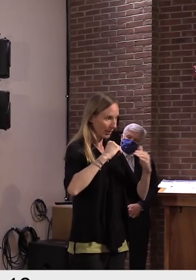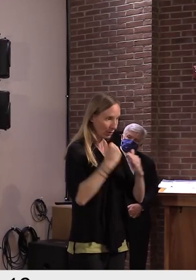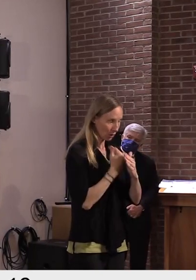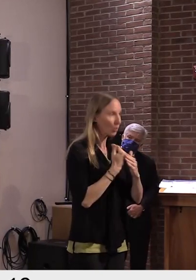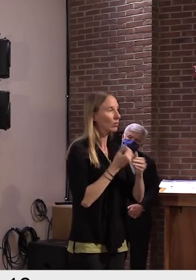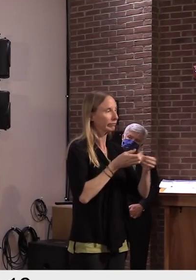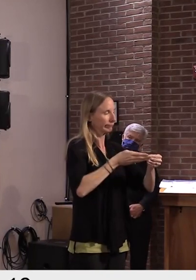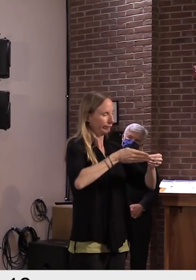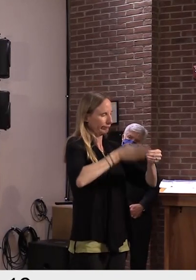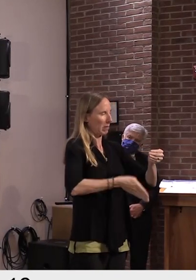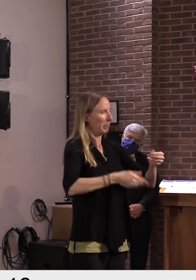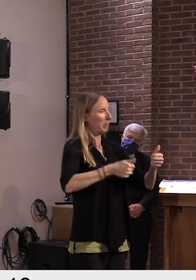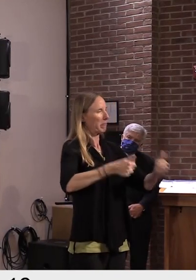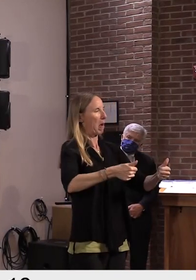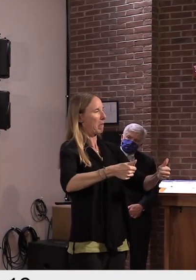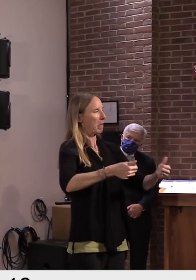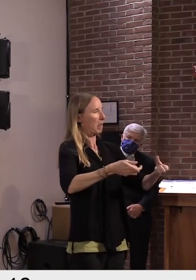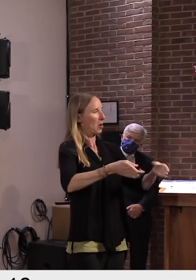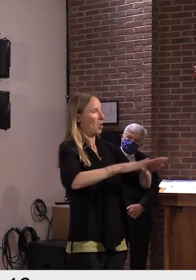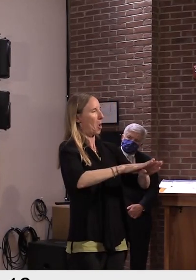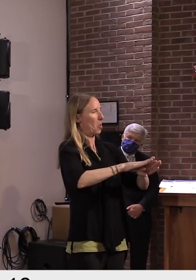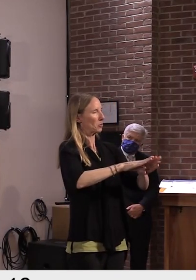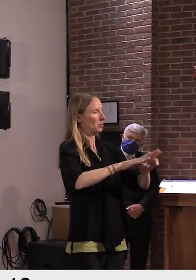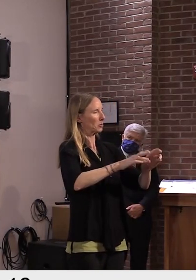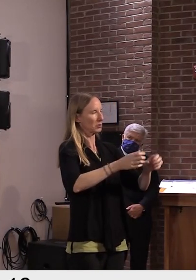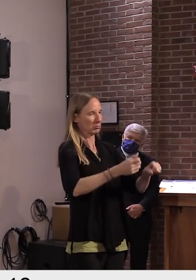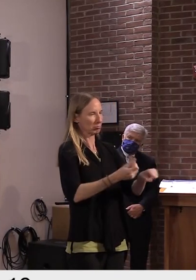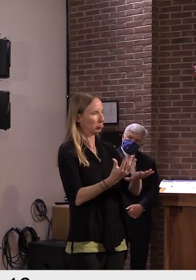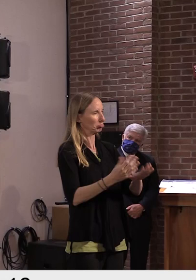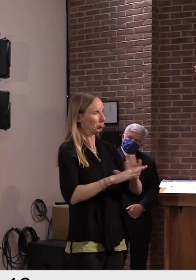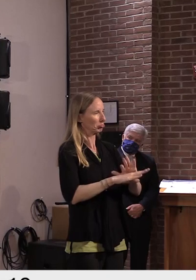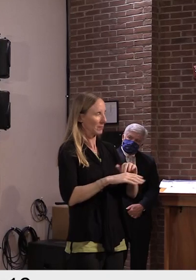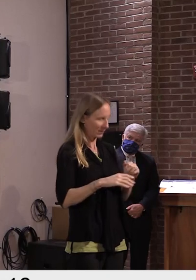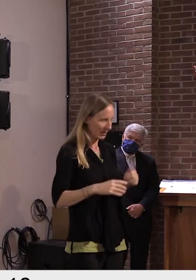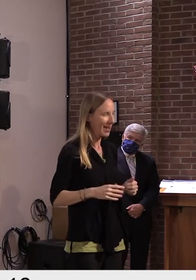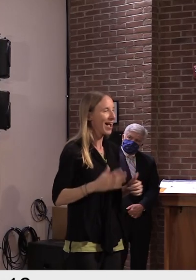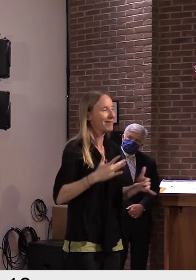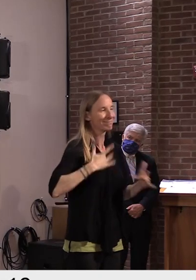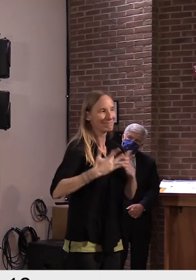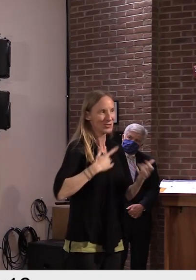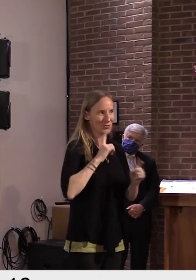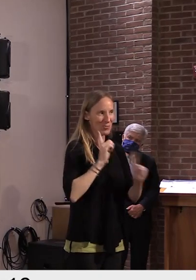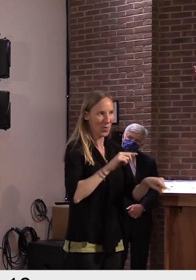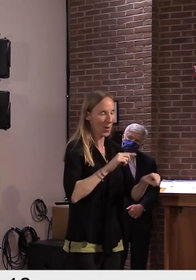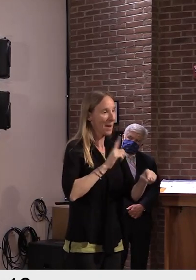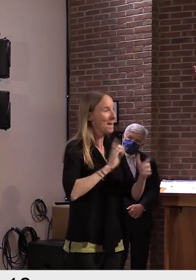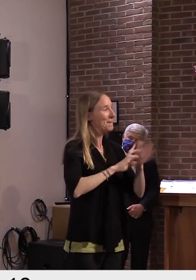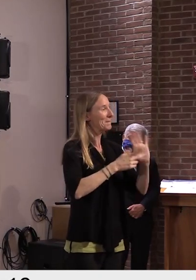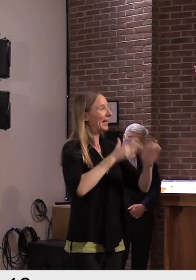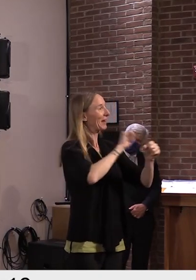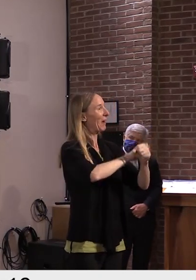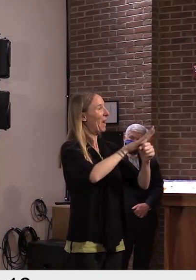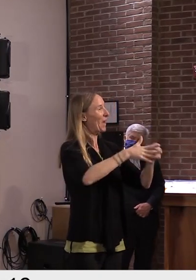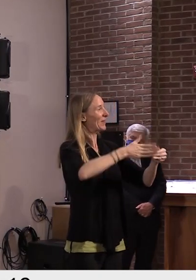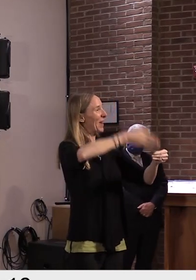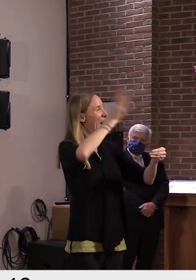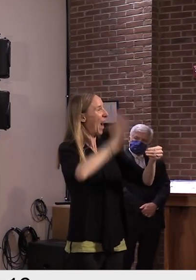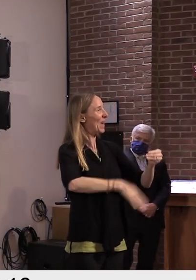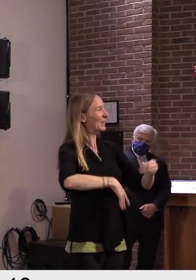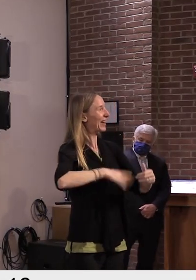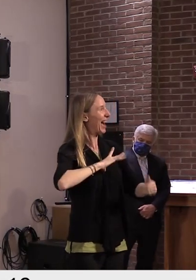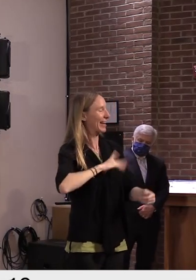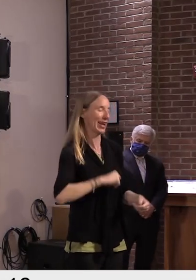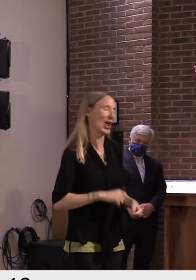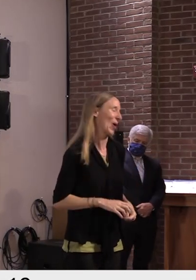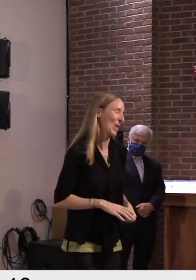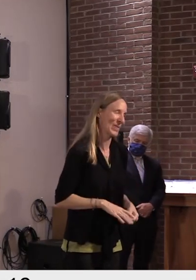I'm really pleased to report this, but at the same time, we know the pandemic is far from over. In